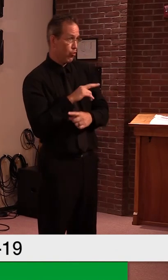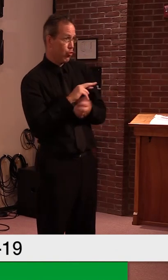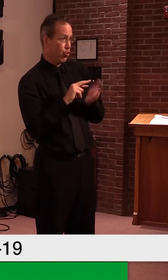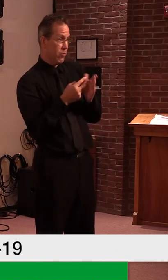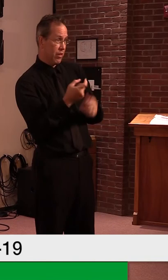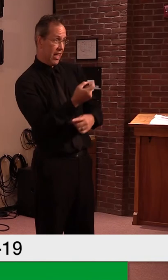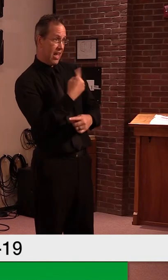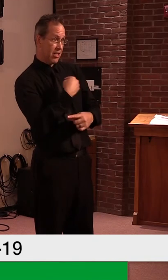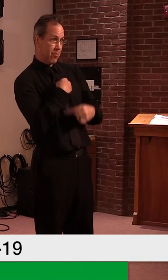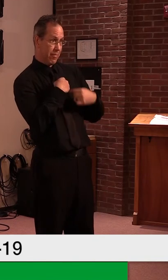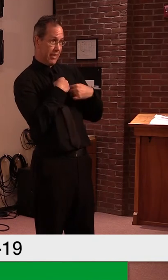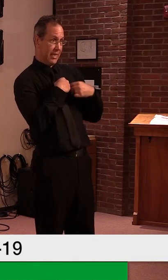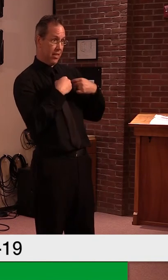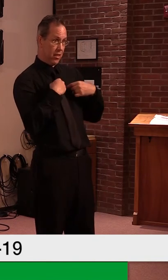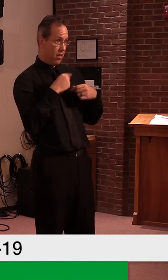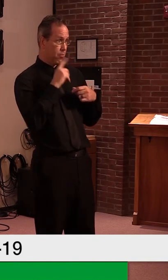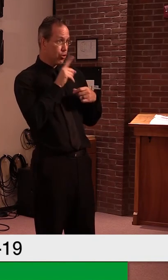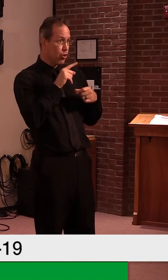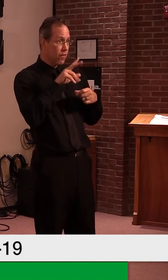but I'm not aware of that.